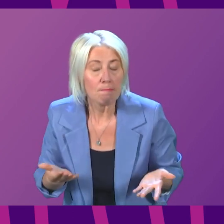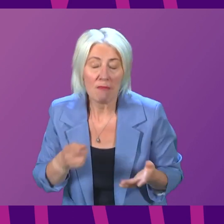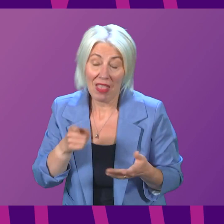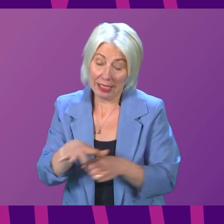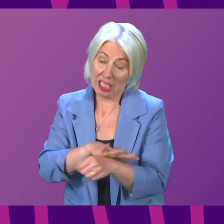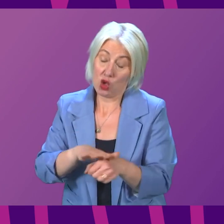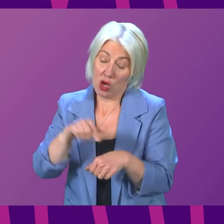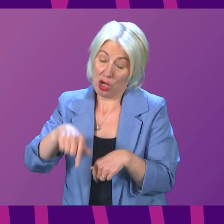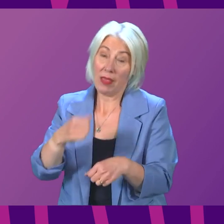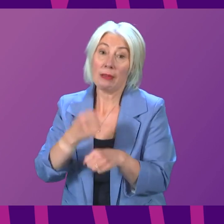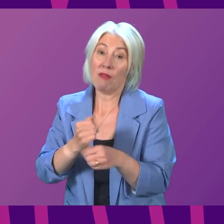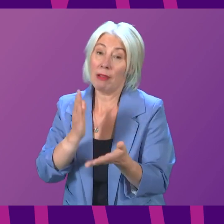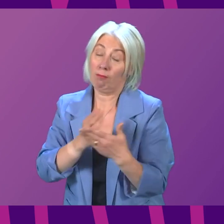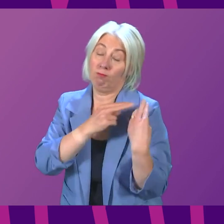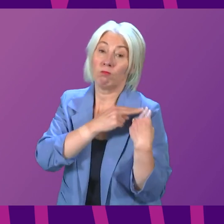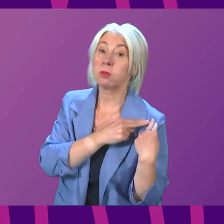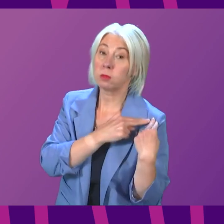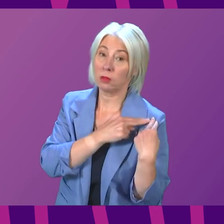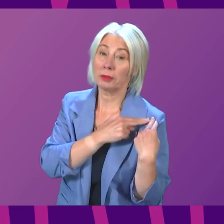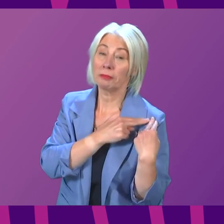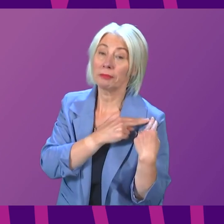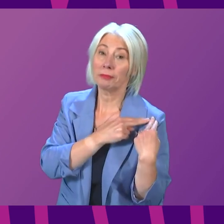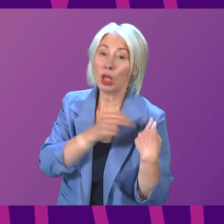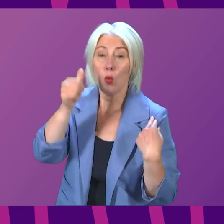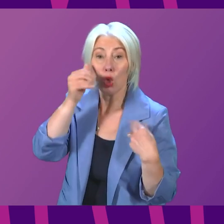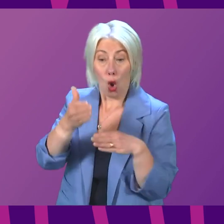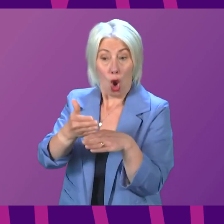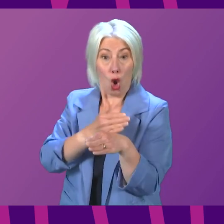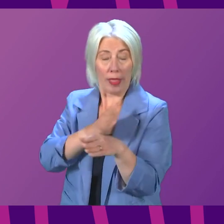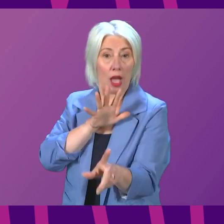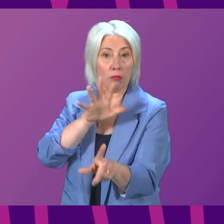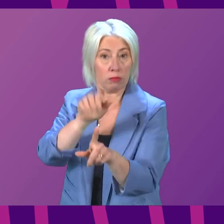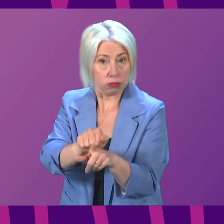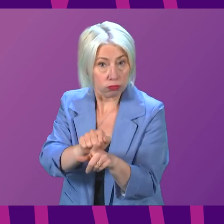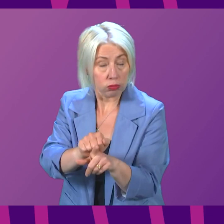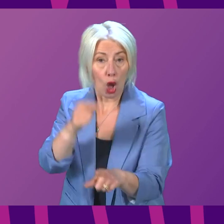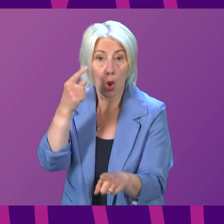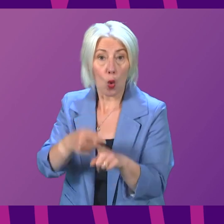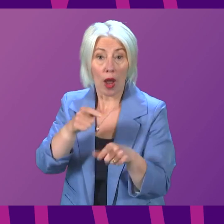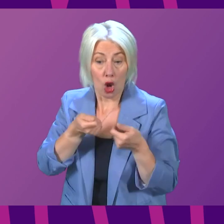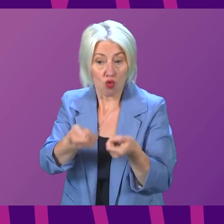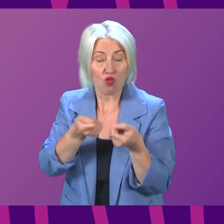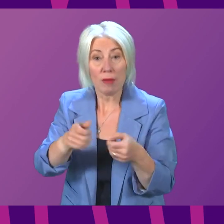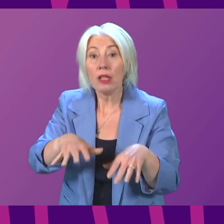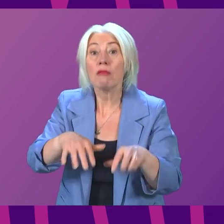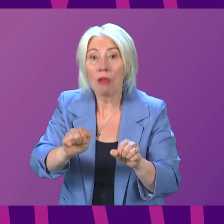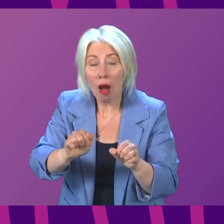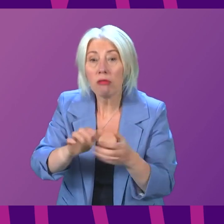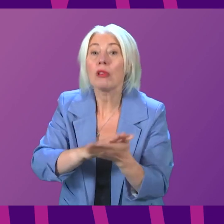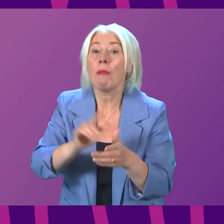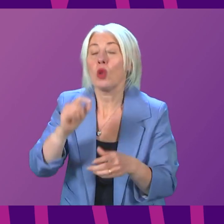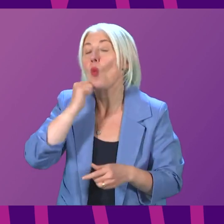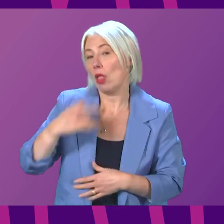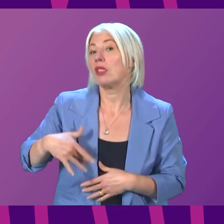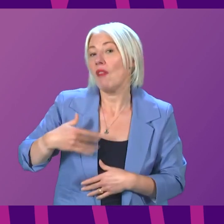government is entirely responsible for. We know the earlier you are diagnosed and the quicker you start treatment, the more likely you are to